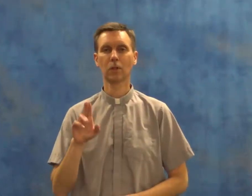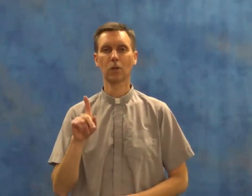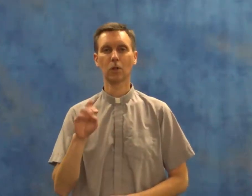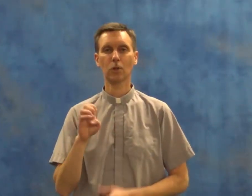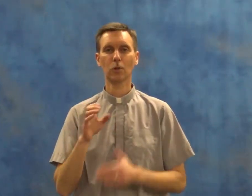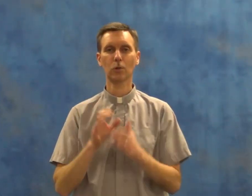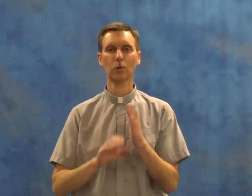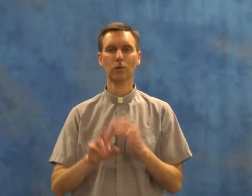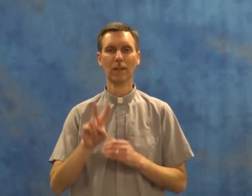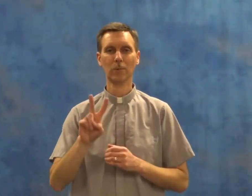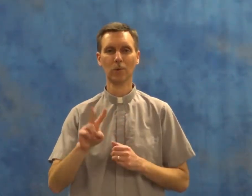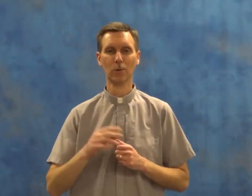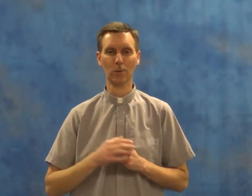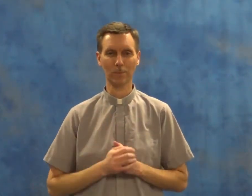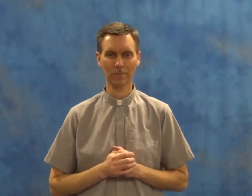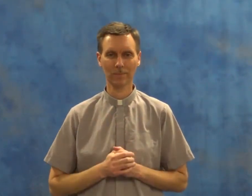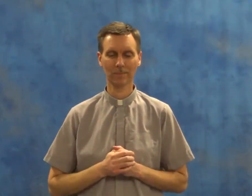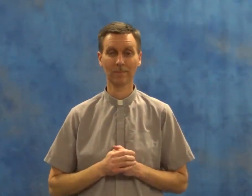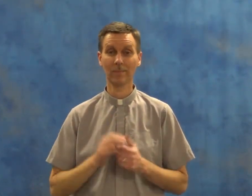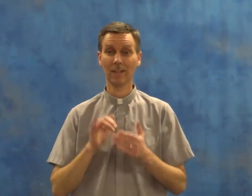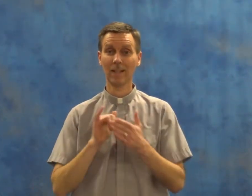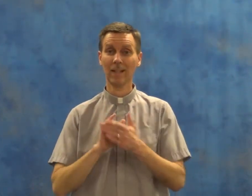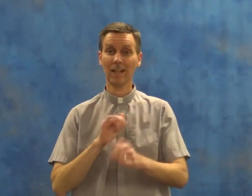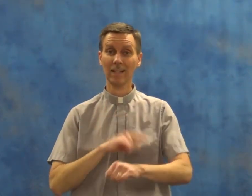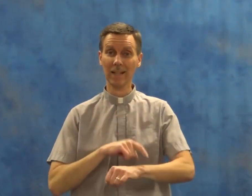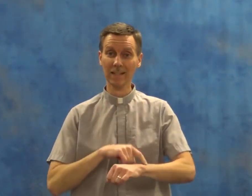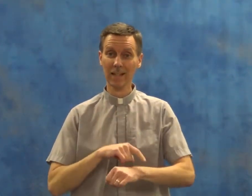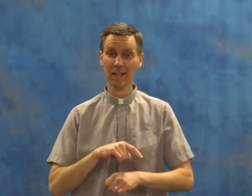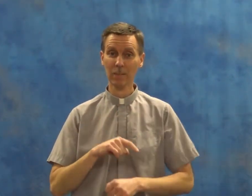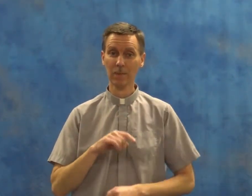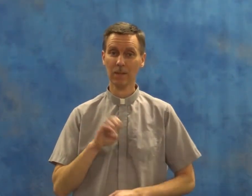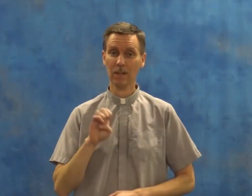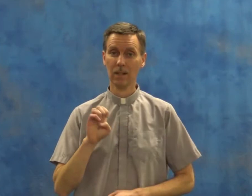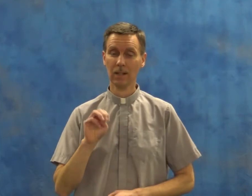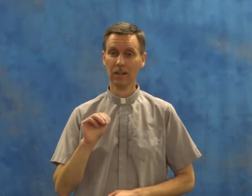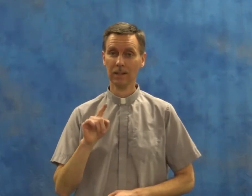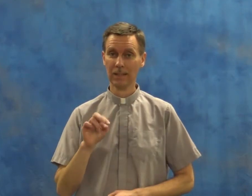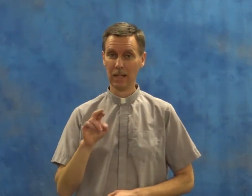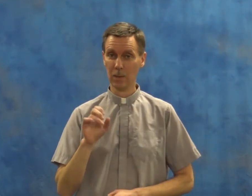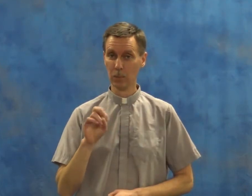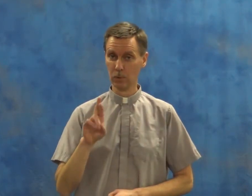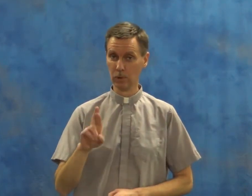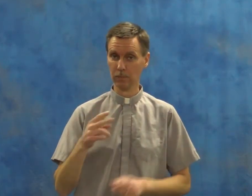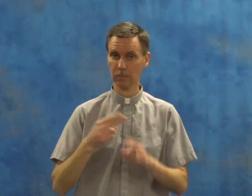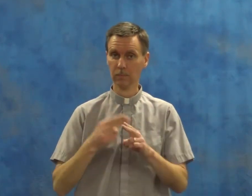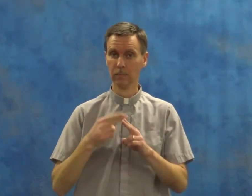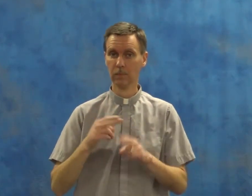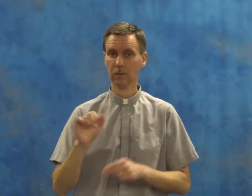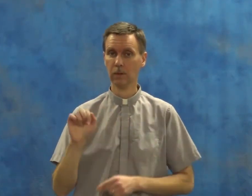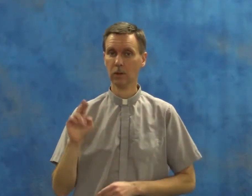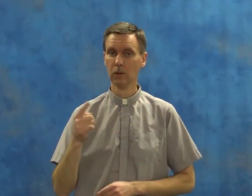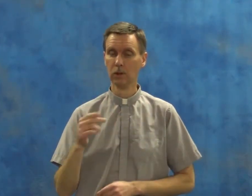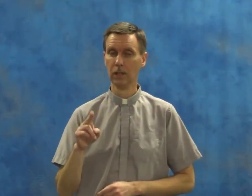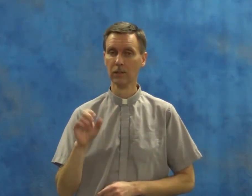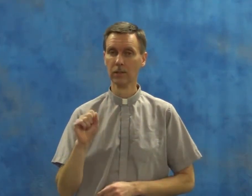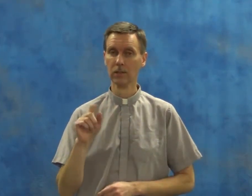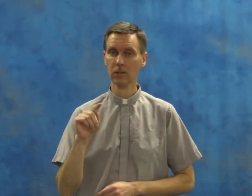Luke chapter 2. At that time, the emperor Augustus